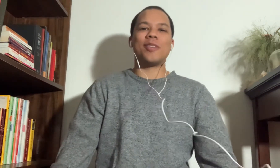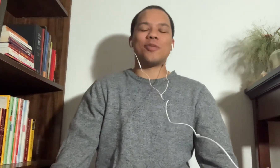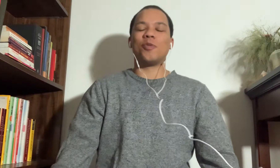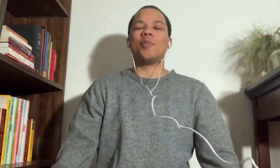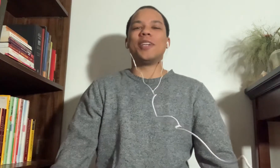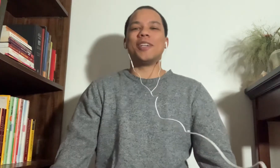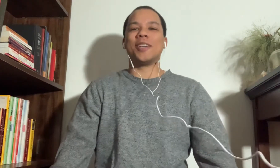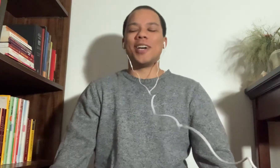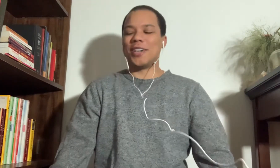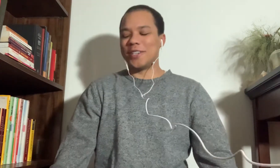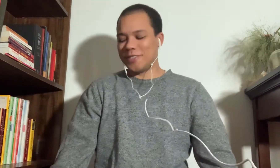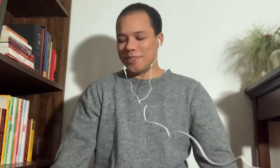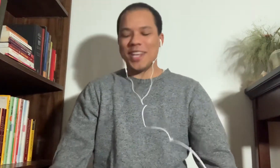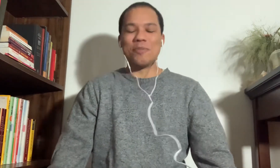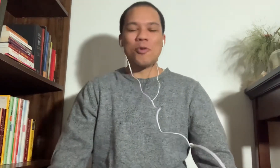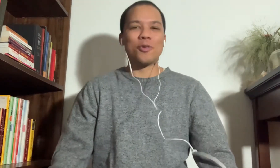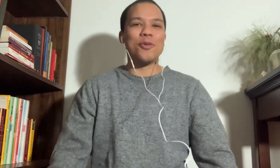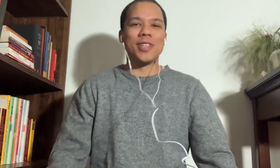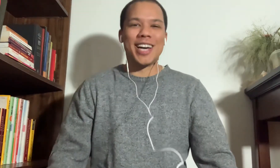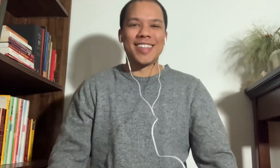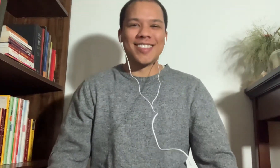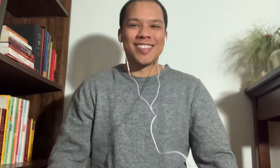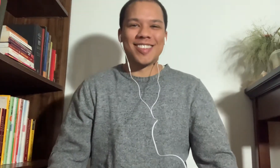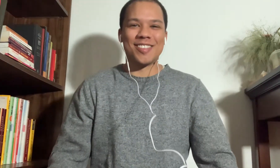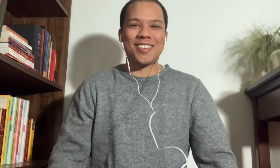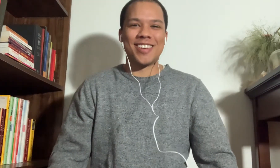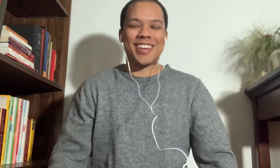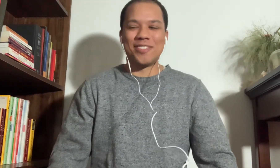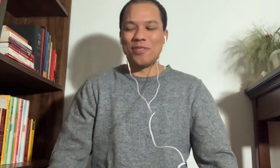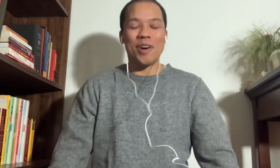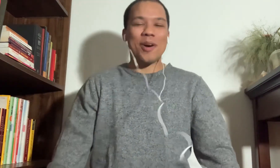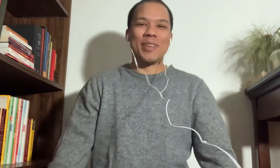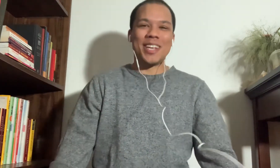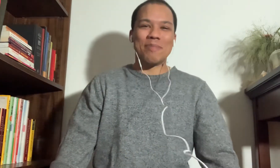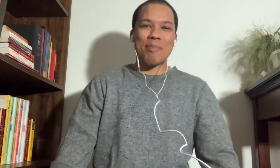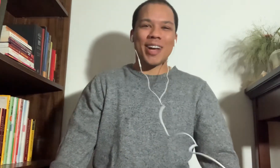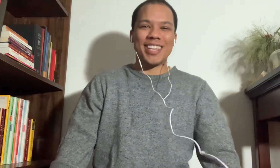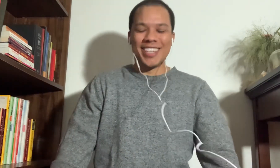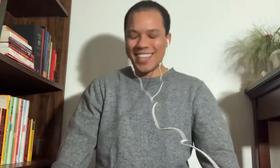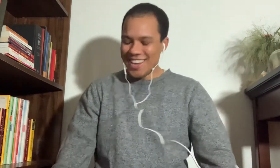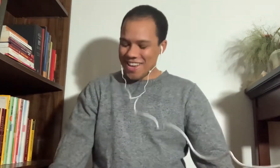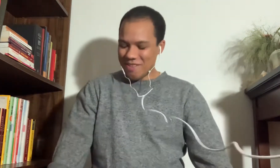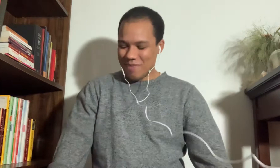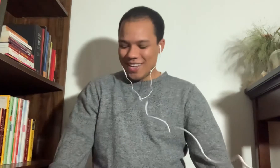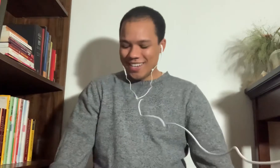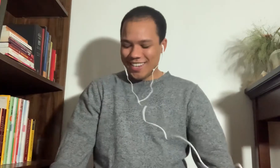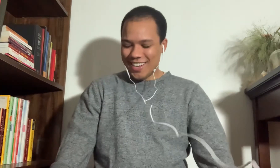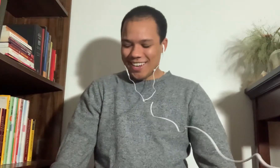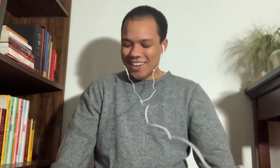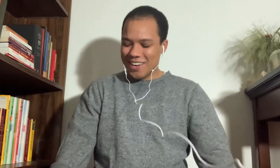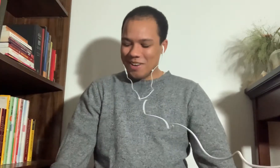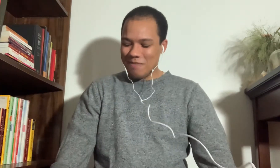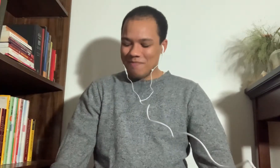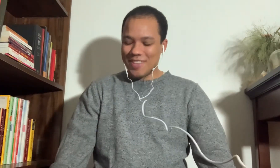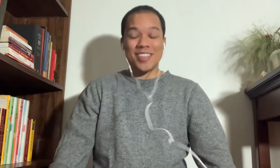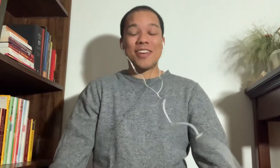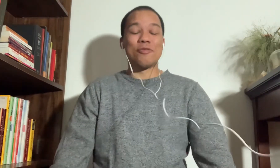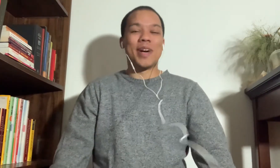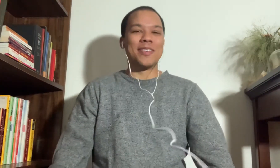so we'll be getting more localized just to accommodate my body. But it's a nice reminder